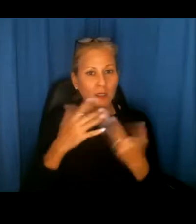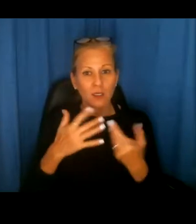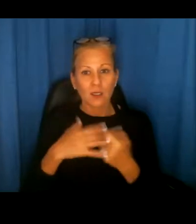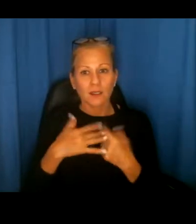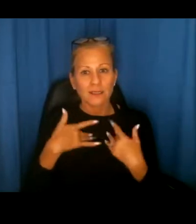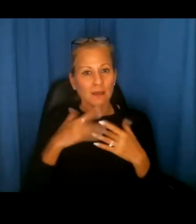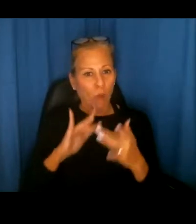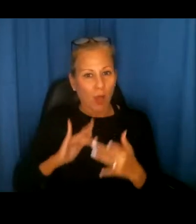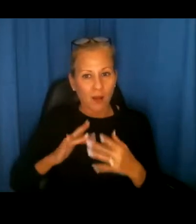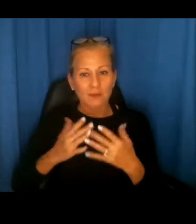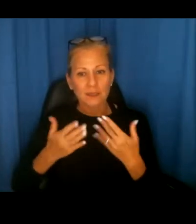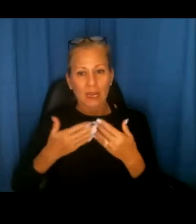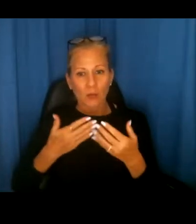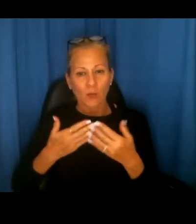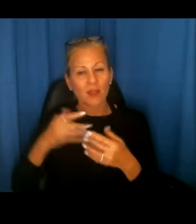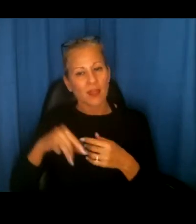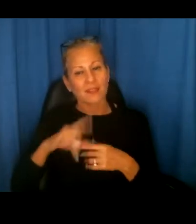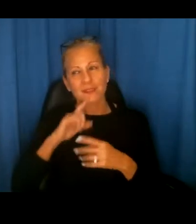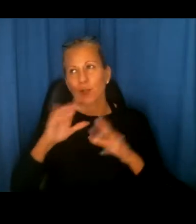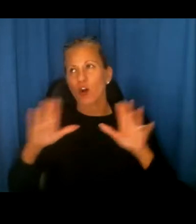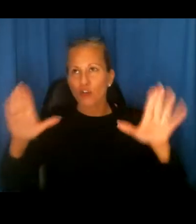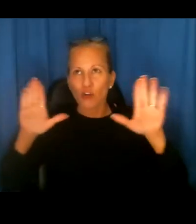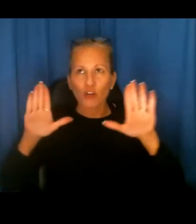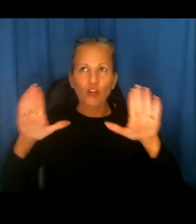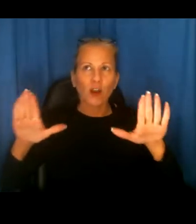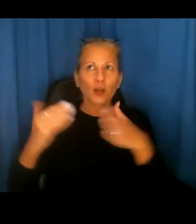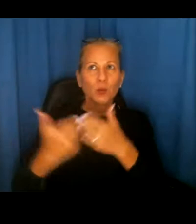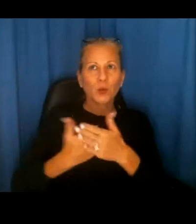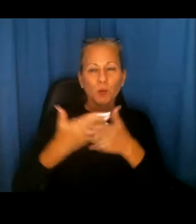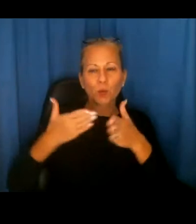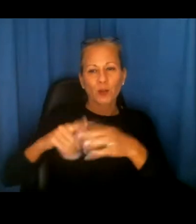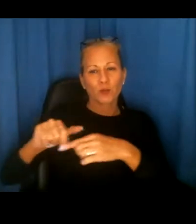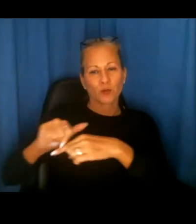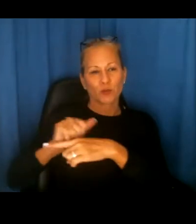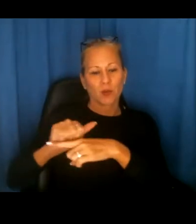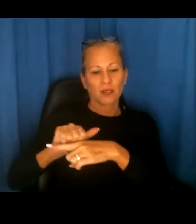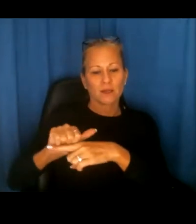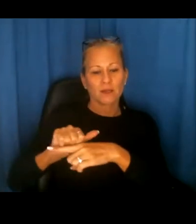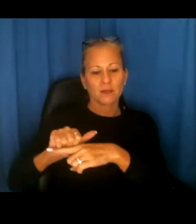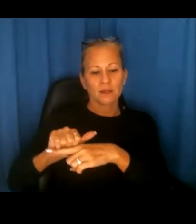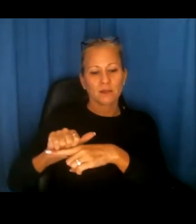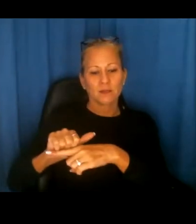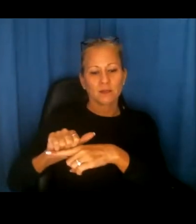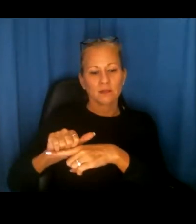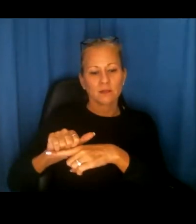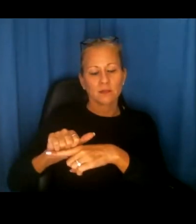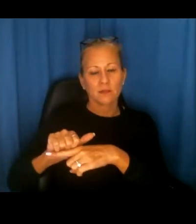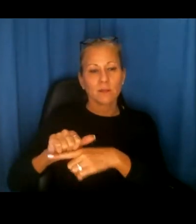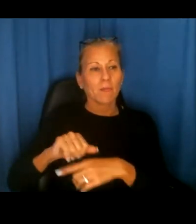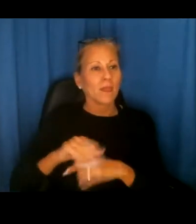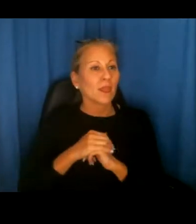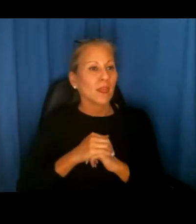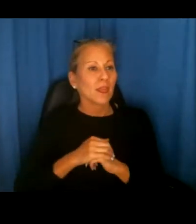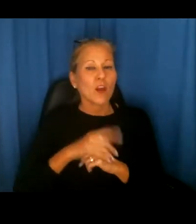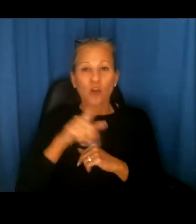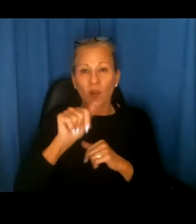online, uh, this has been a great, um, new way to train. Um, and all of these things, by the way, you can find on